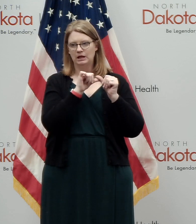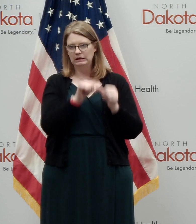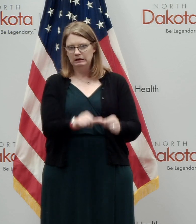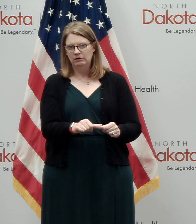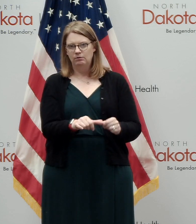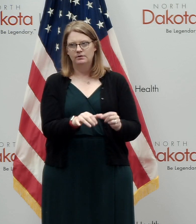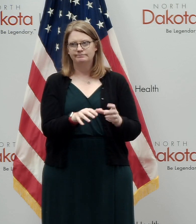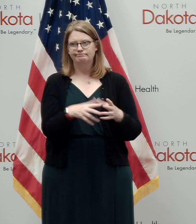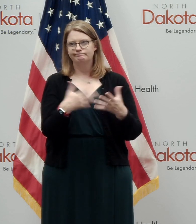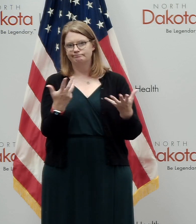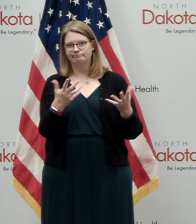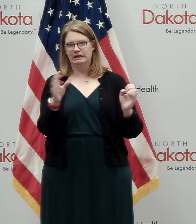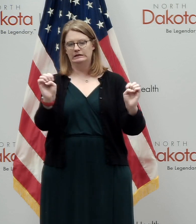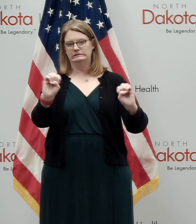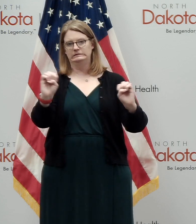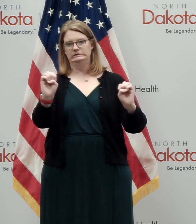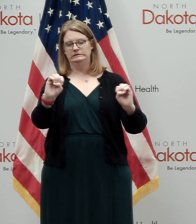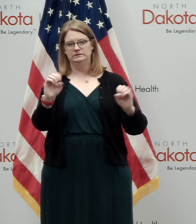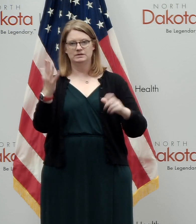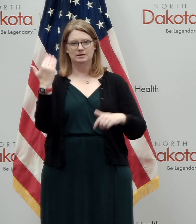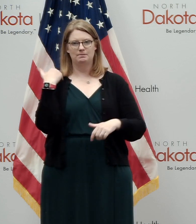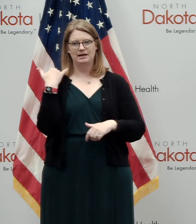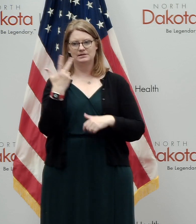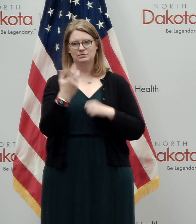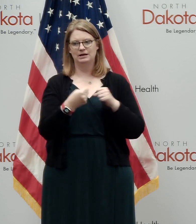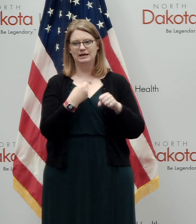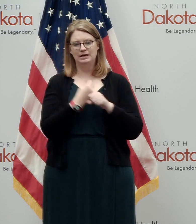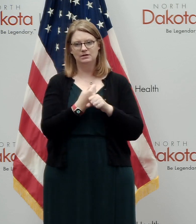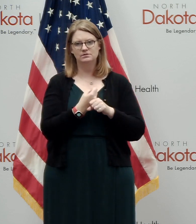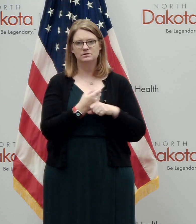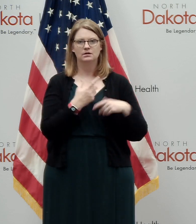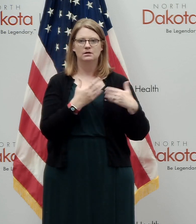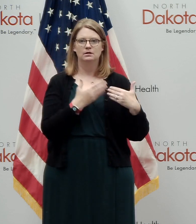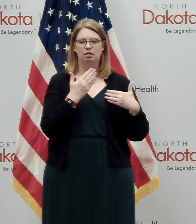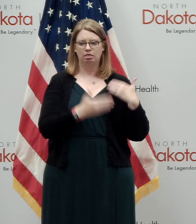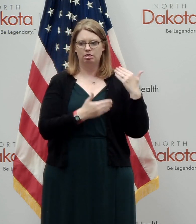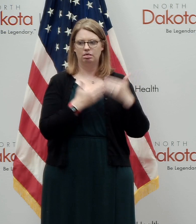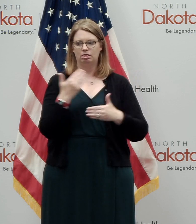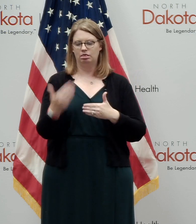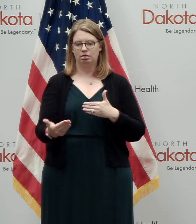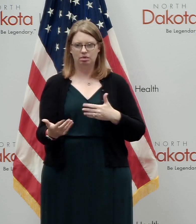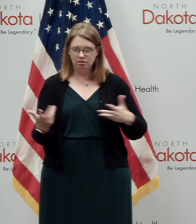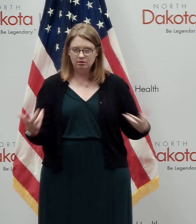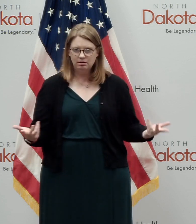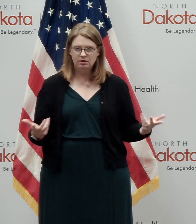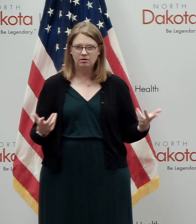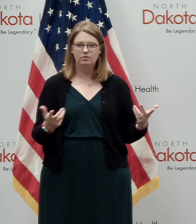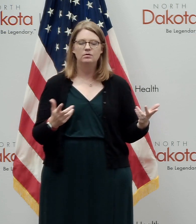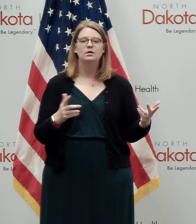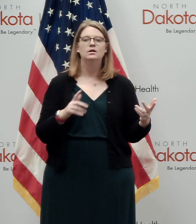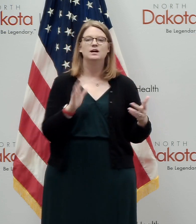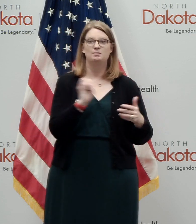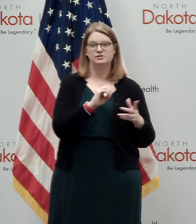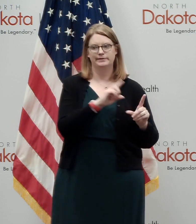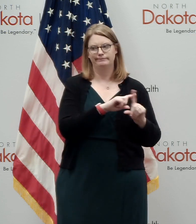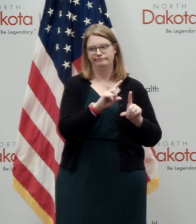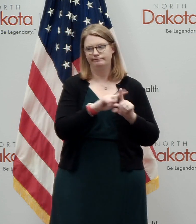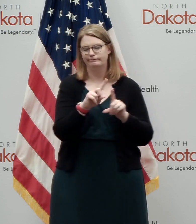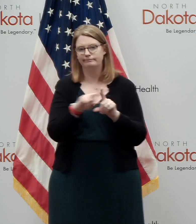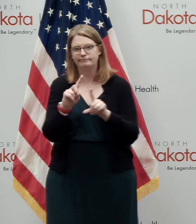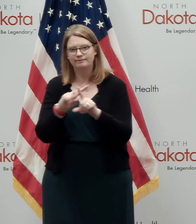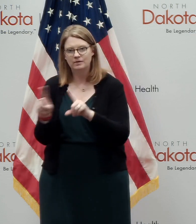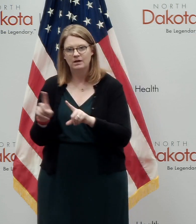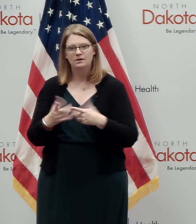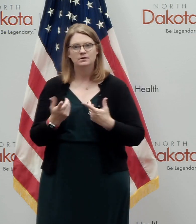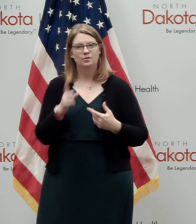uh, state of emergency for the past three years moving from one, uh, emergency to another, uh, we do want everybody